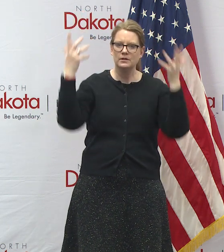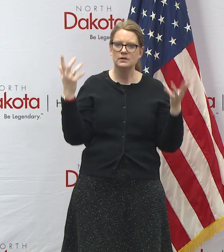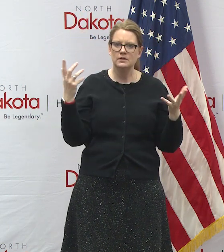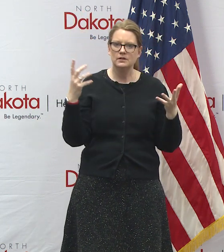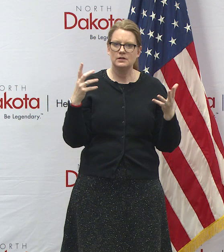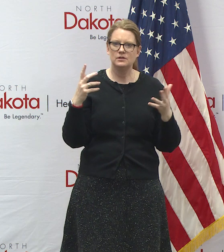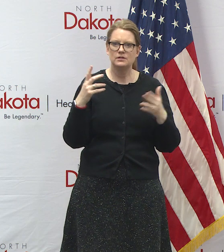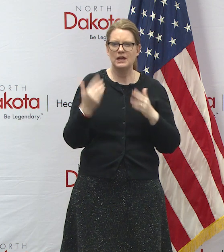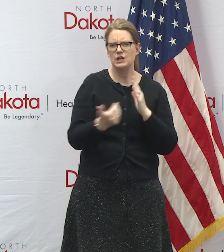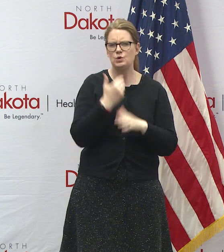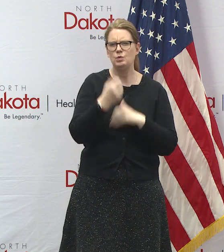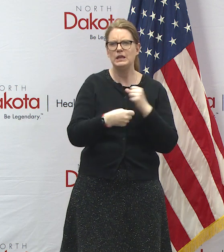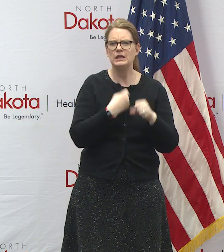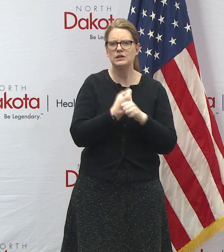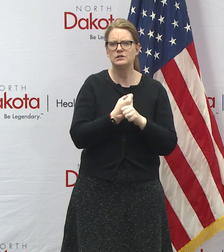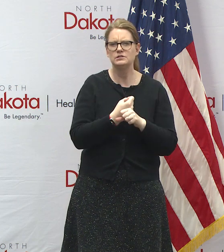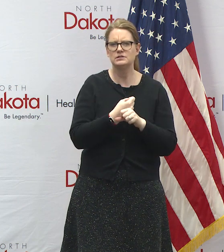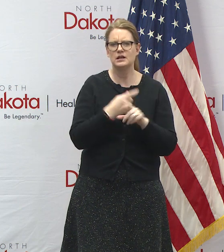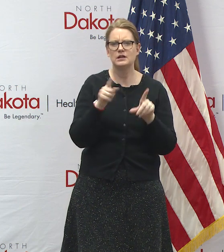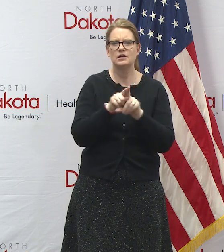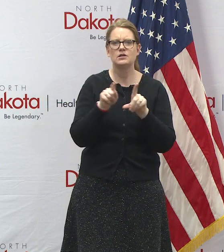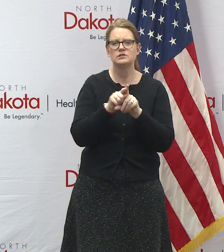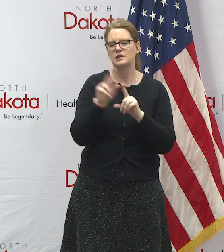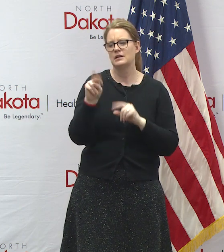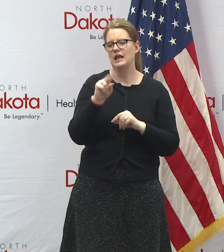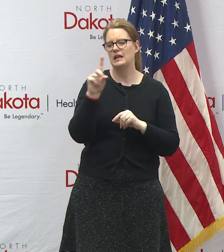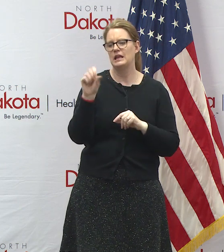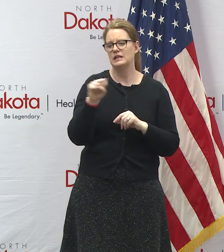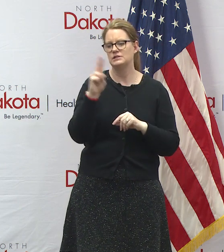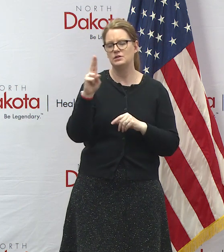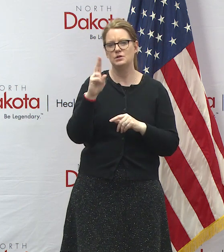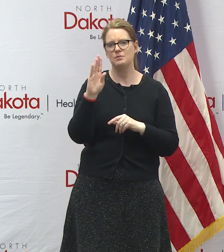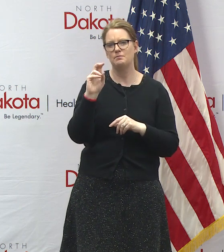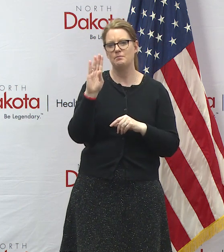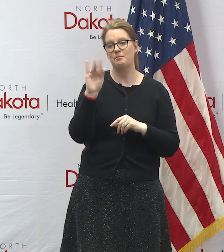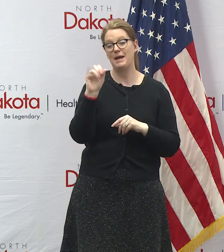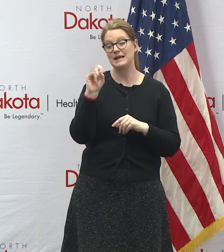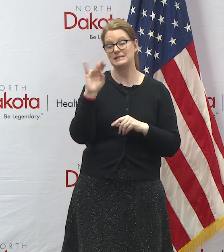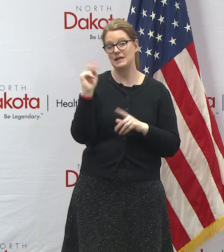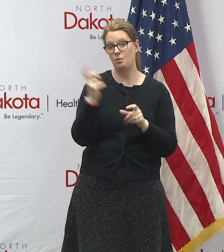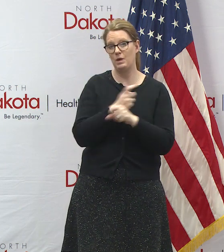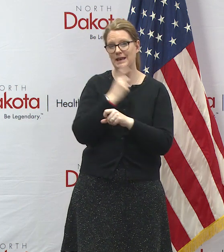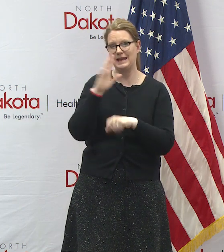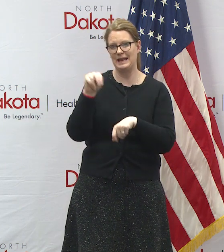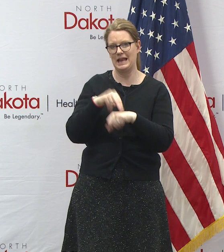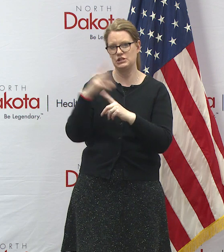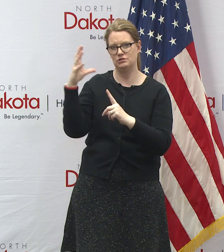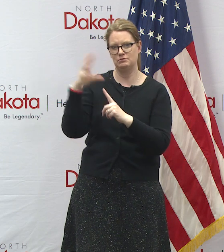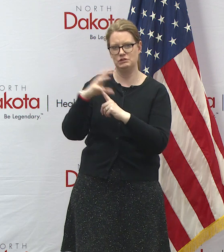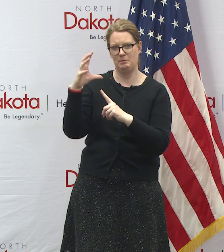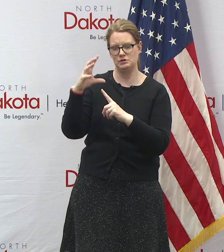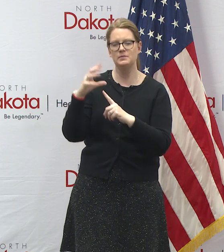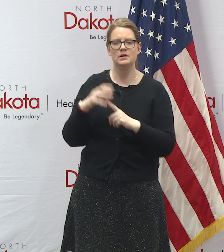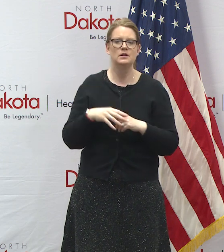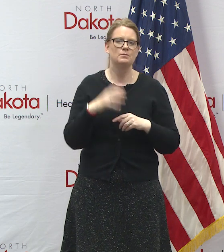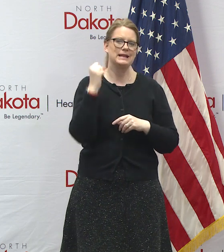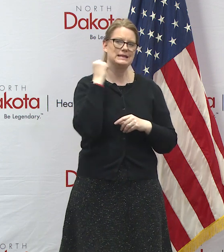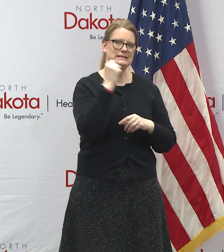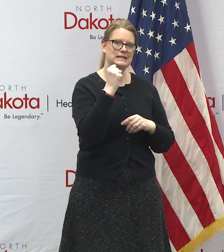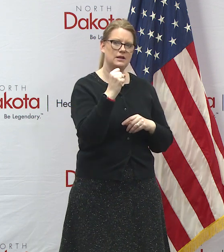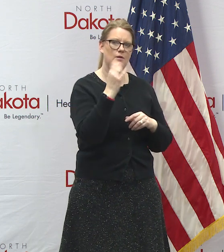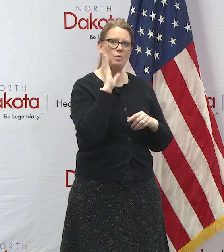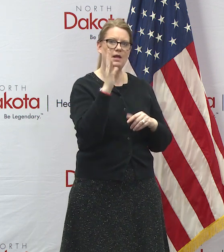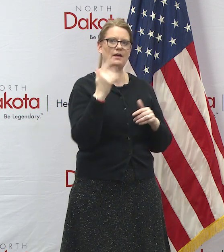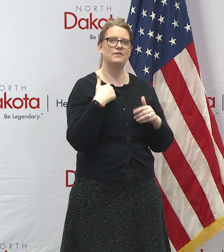done we do that on new year's and we do that whenever the ndsu buys and win a national championship but on the south side of the capitol we will have a a